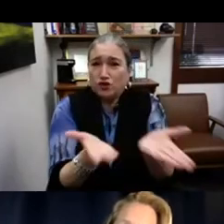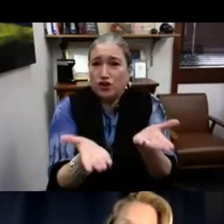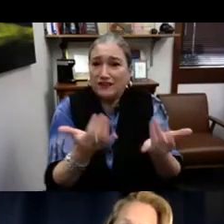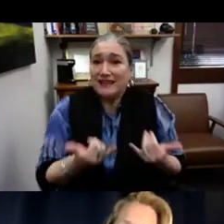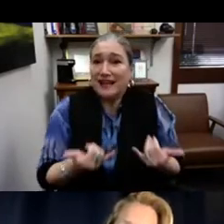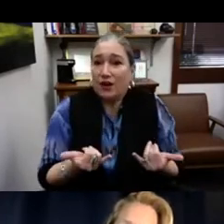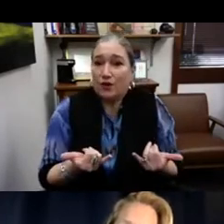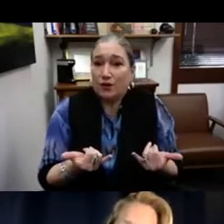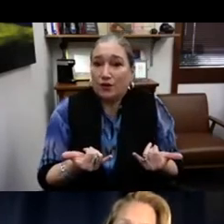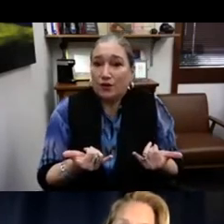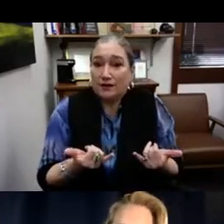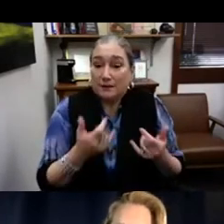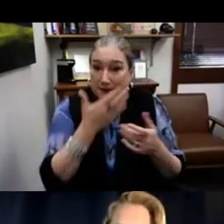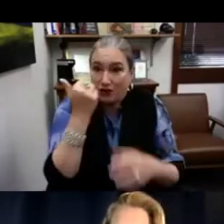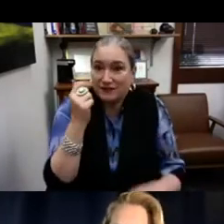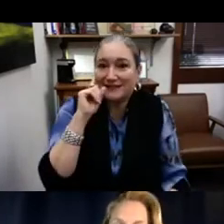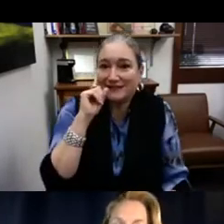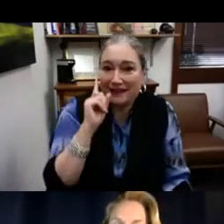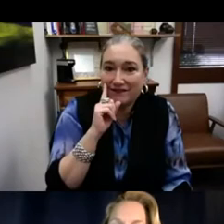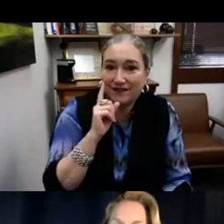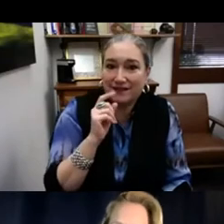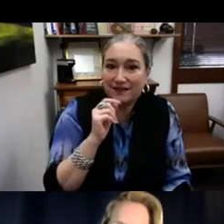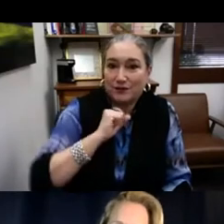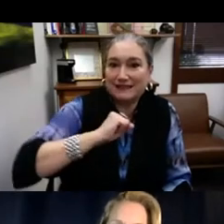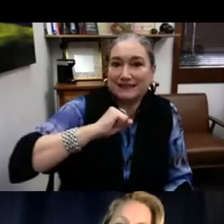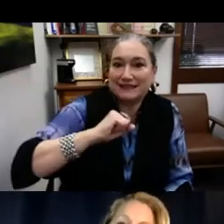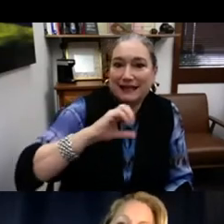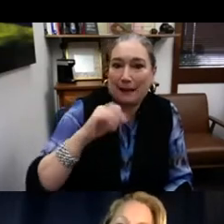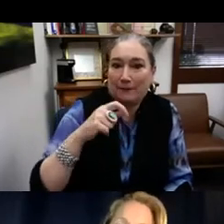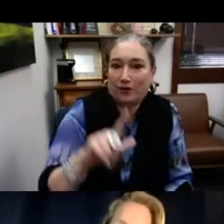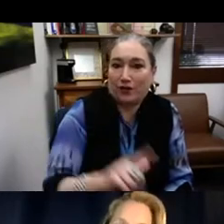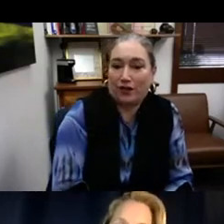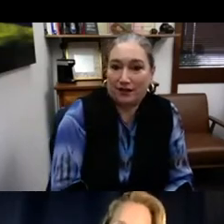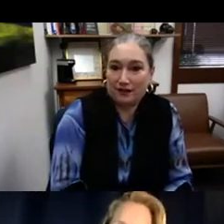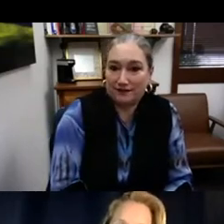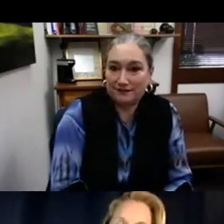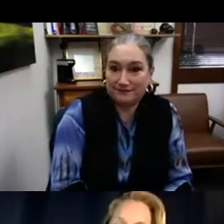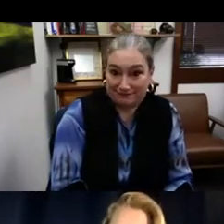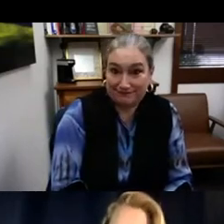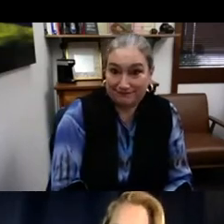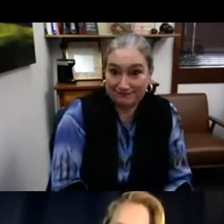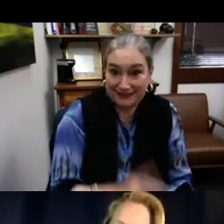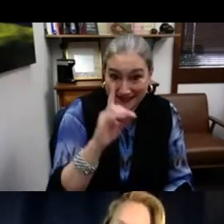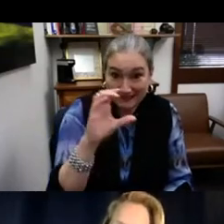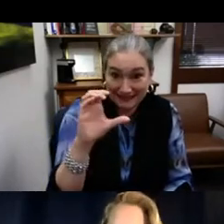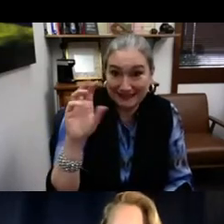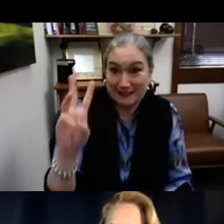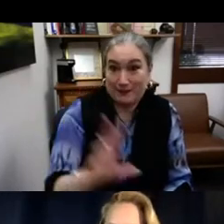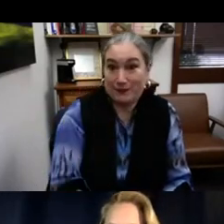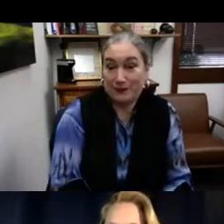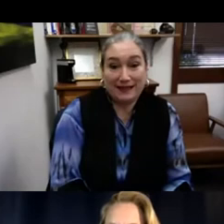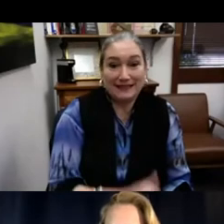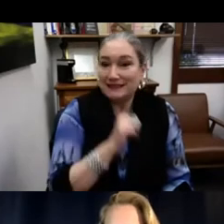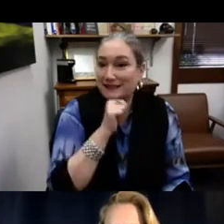Because of that, we have all of these services because of this one first wave, because of deaf